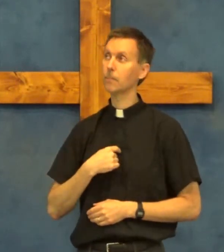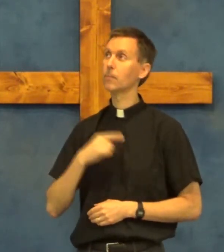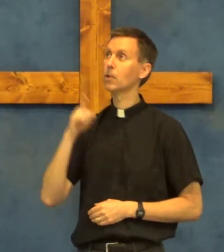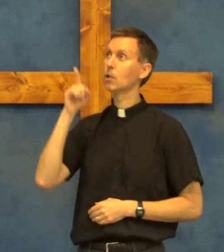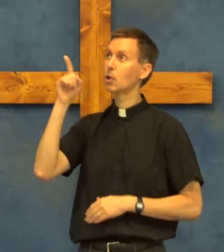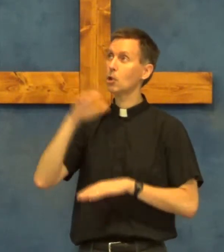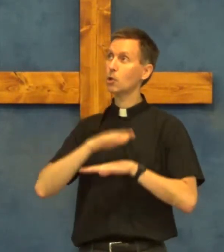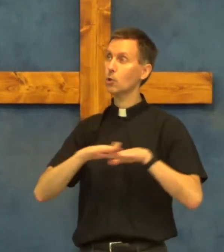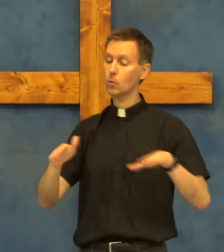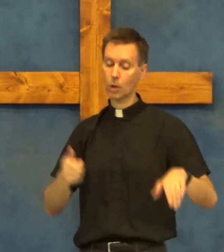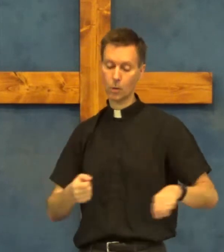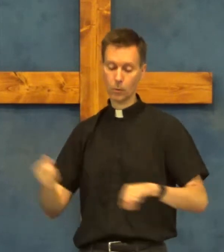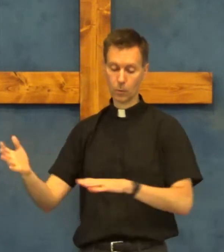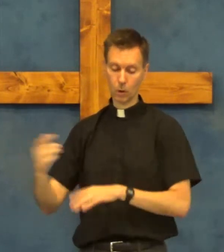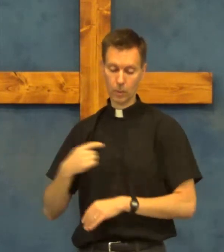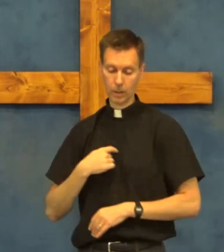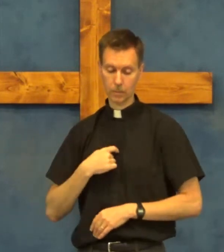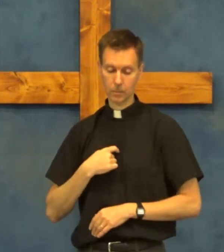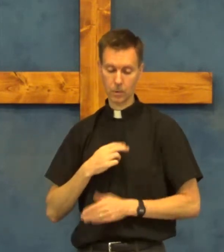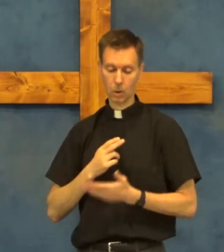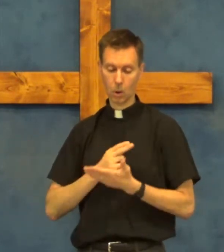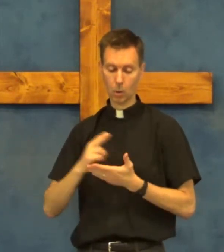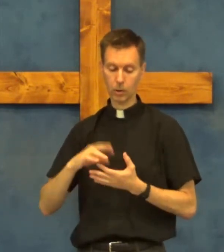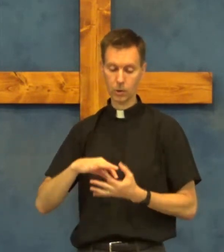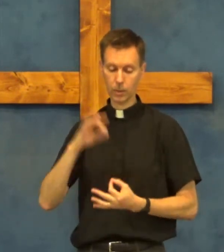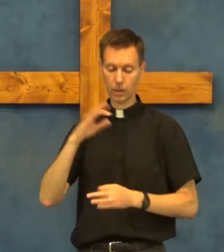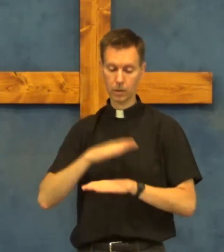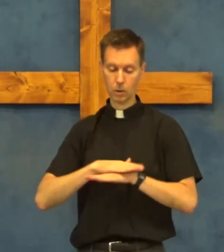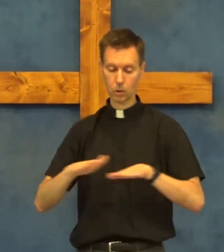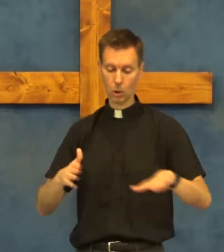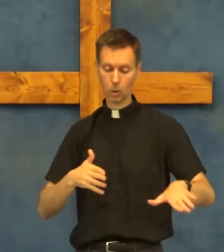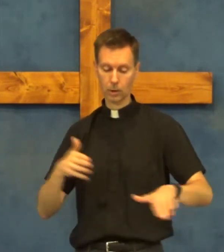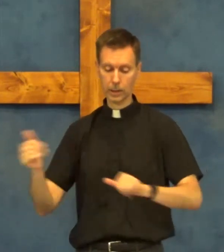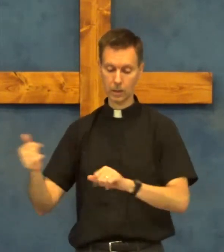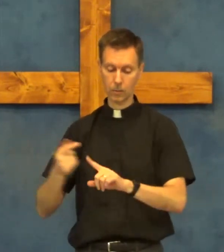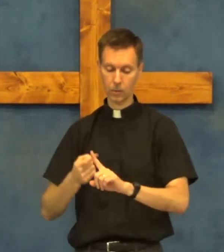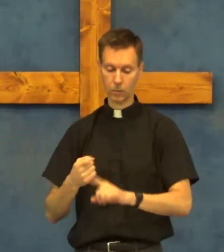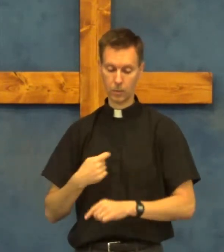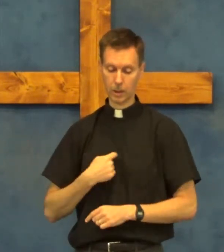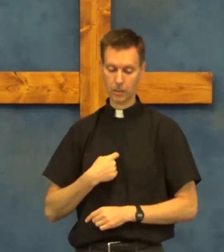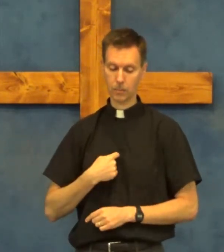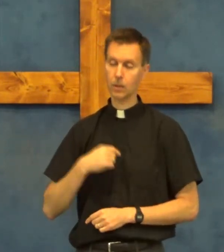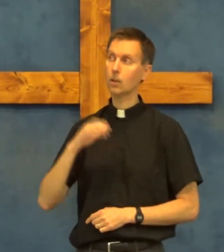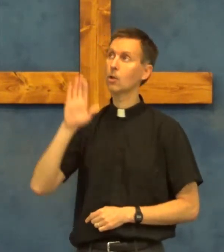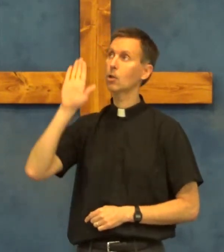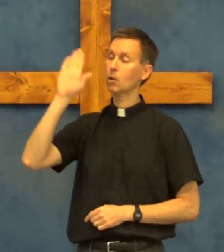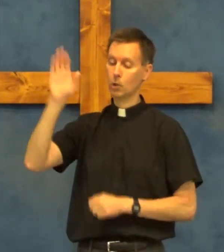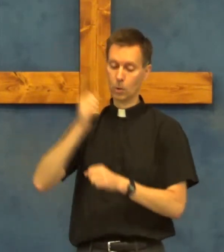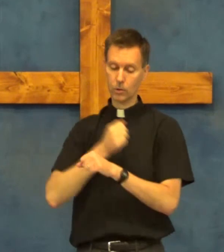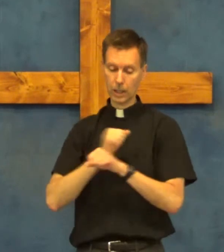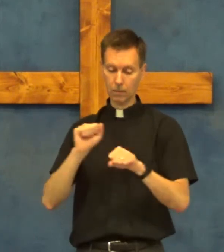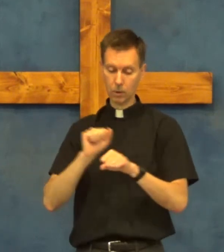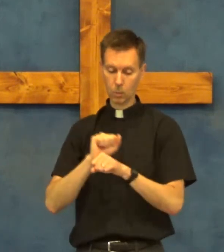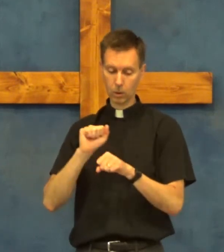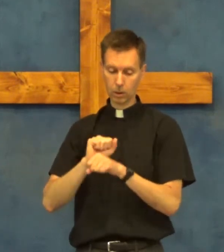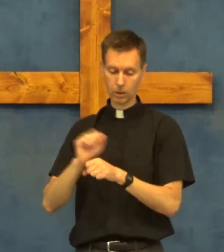you don't throw me Holy Spirit don't leave for me your saving work